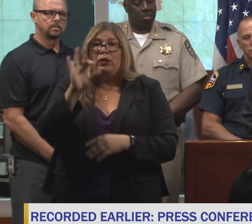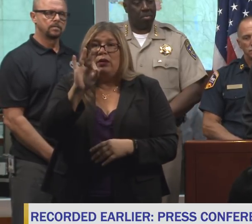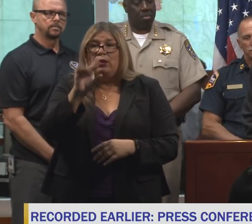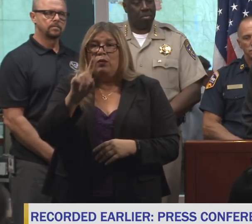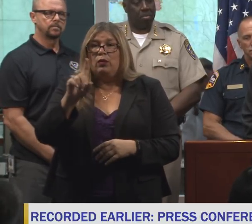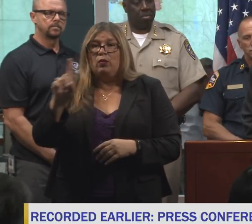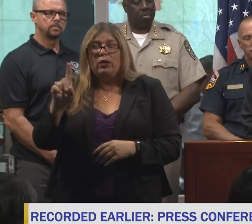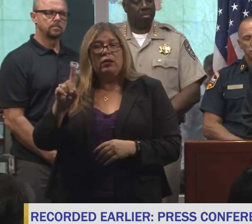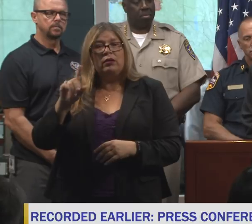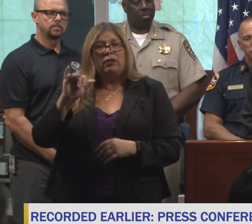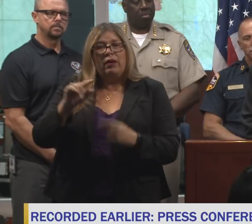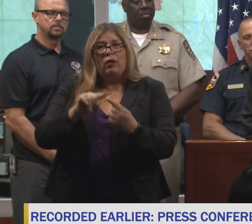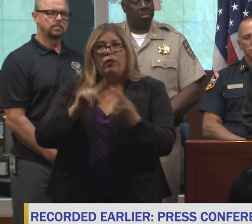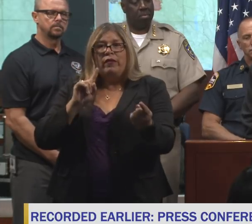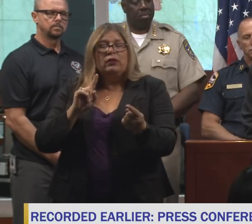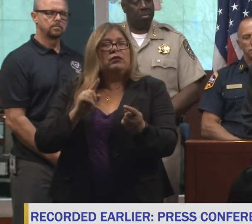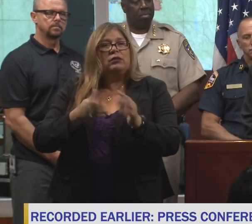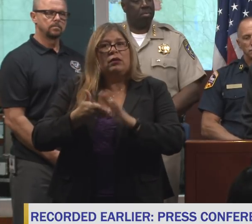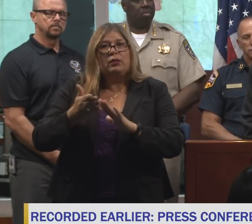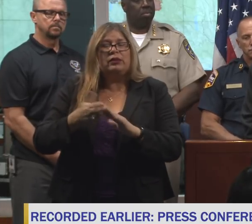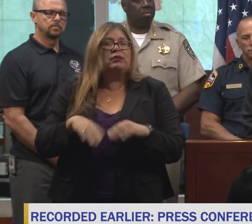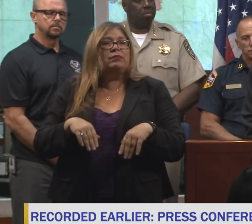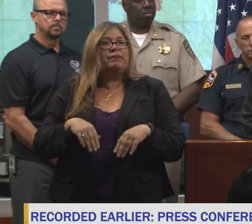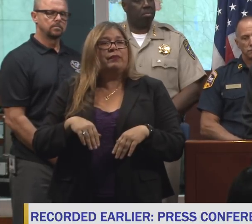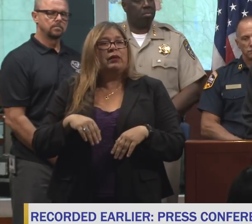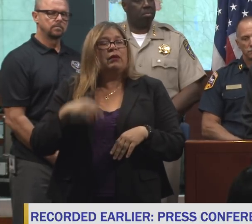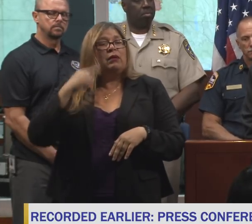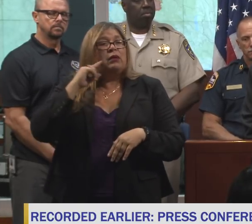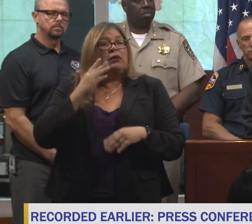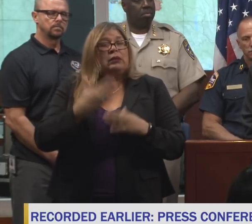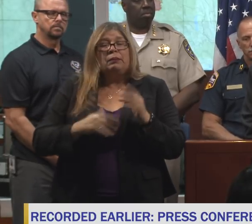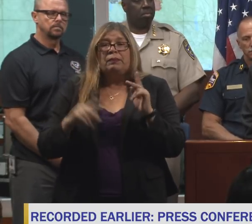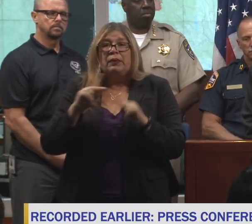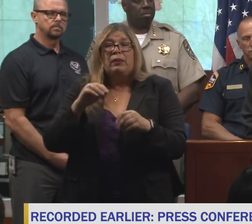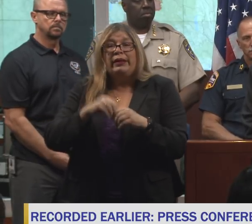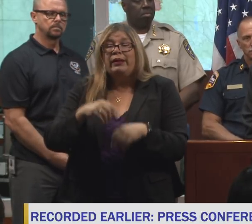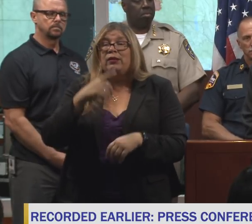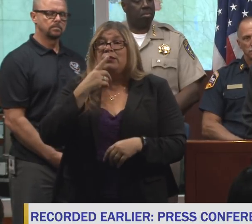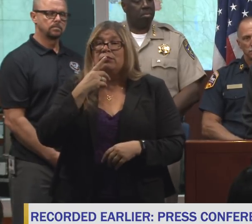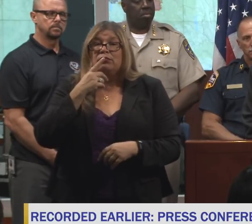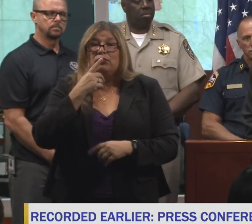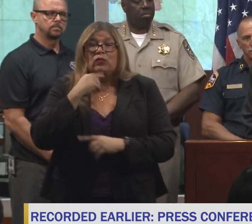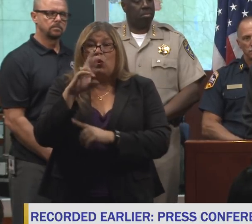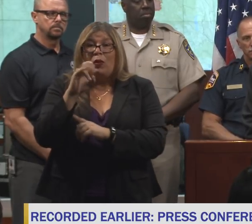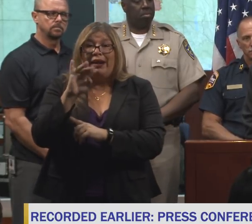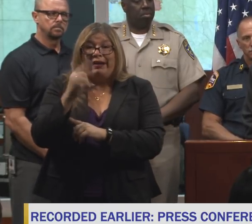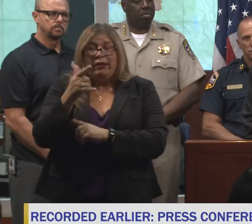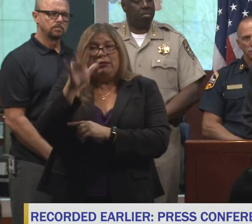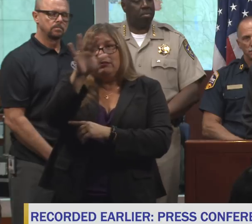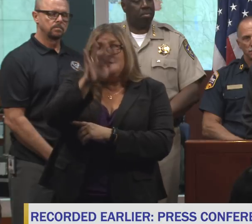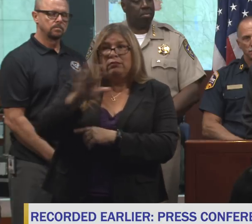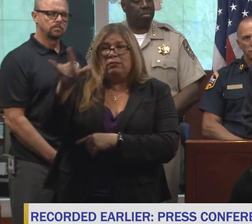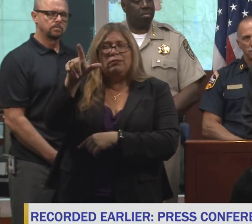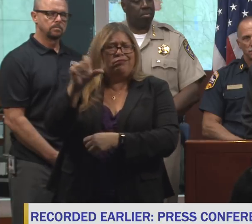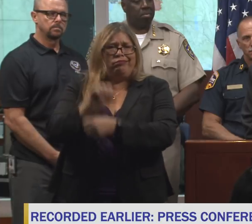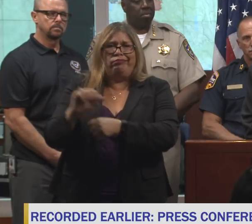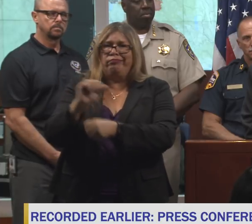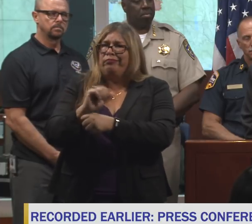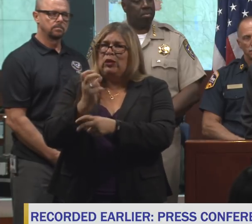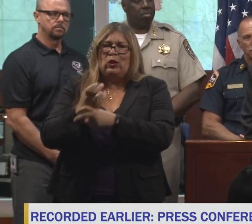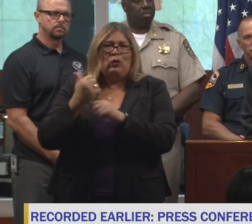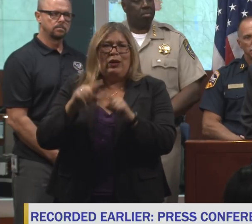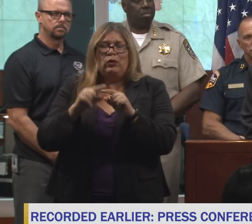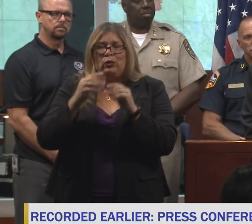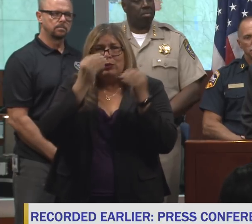reverse operations, who are going door-to-door. I think the people in Reading and the surrounding area have worked very hard to get